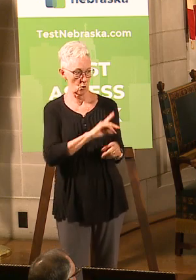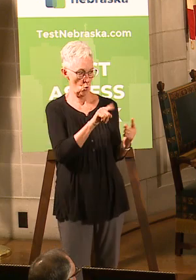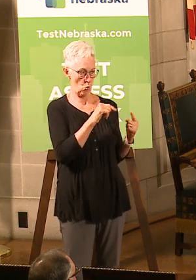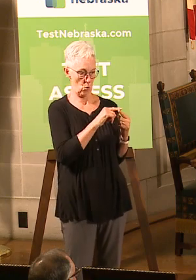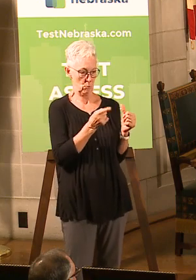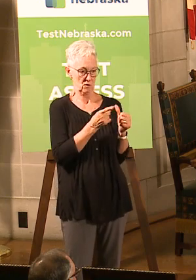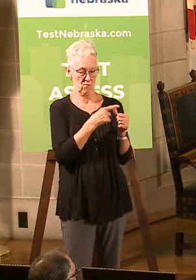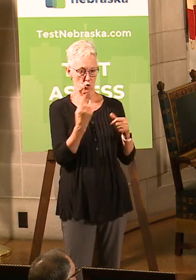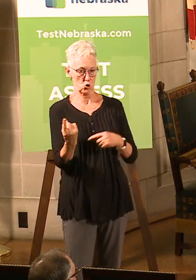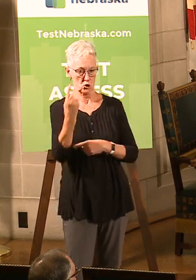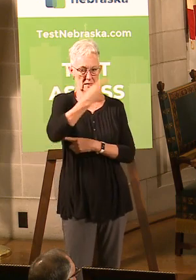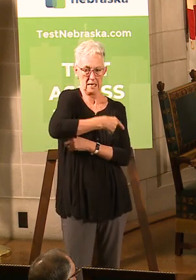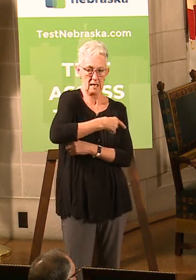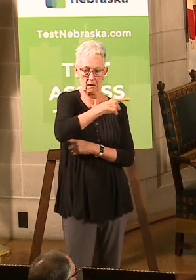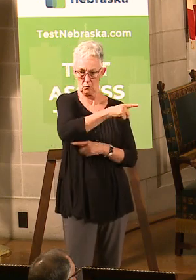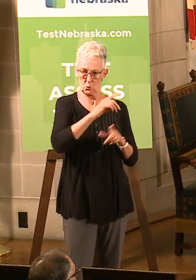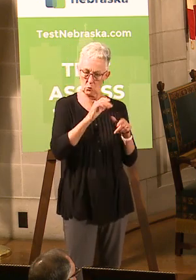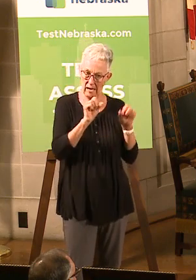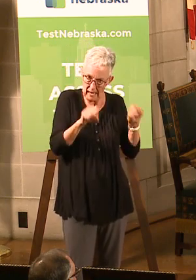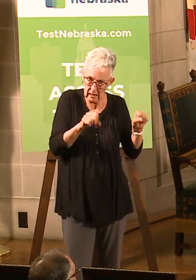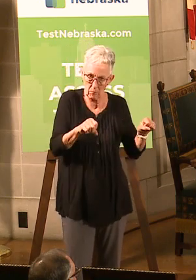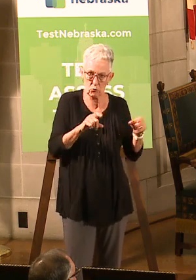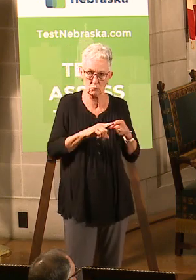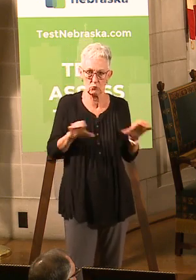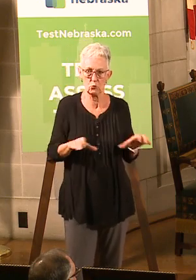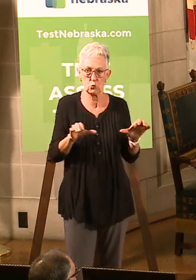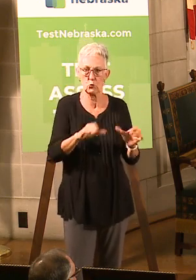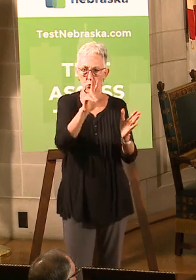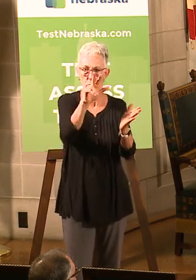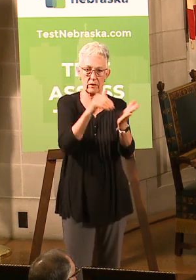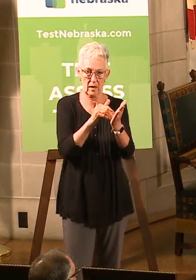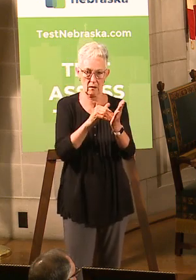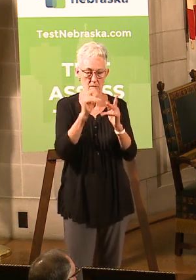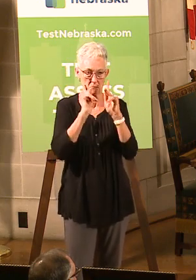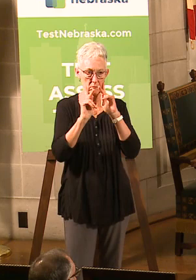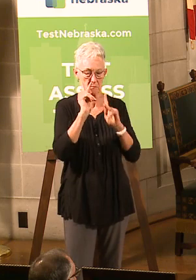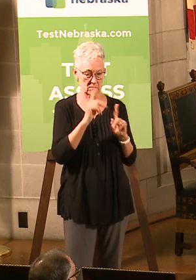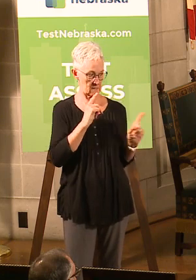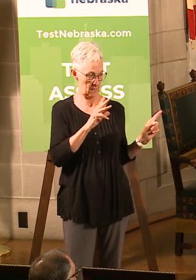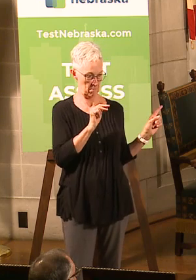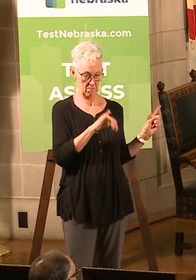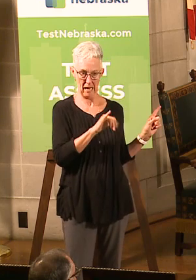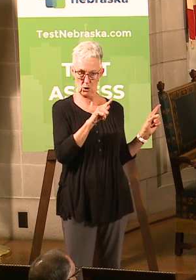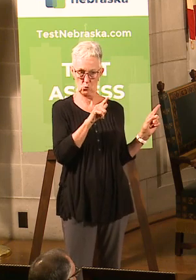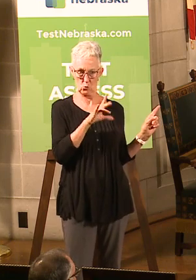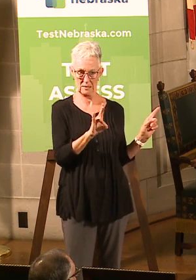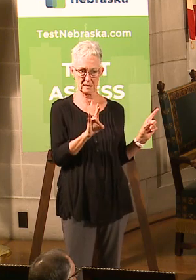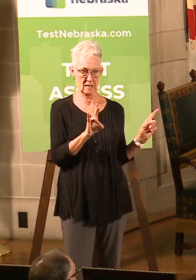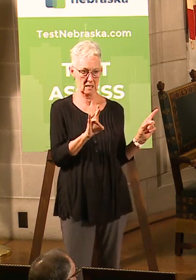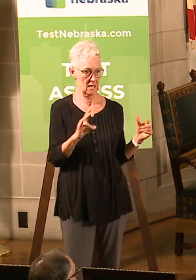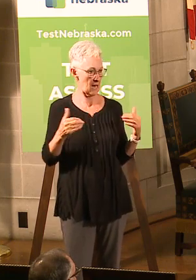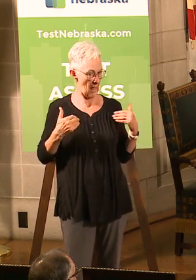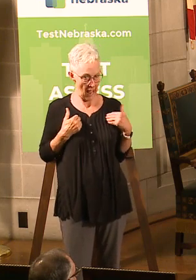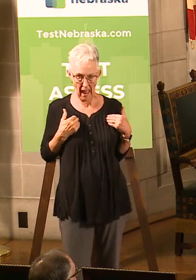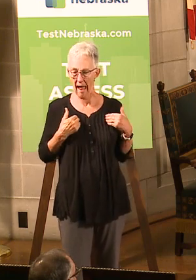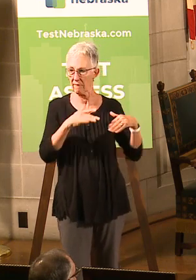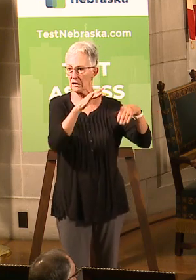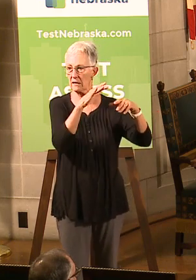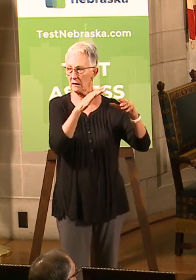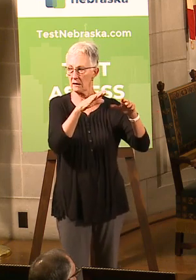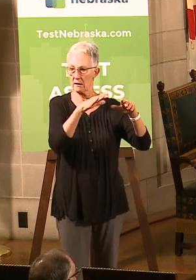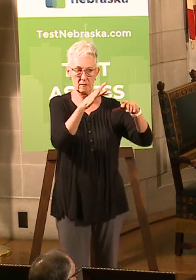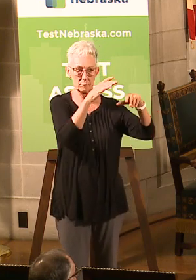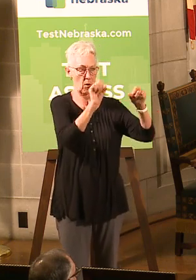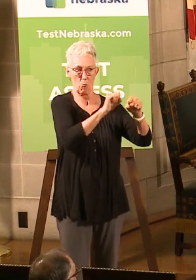on the 27th, May 27th. So we've got over 3,000 scheduling slots available. We've got the capacity to handle those.